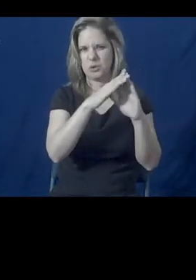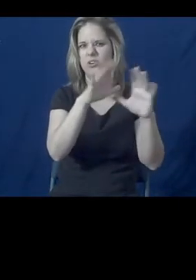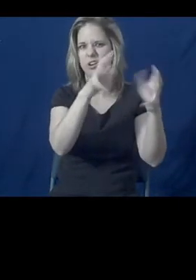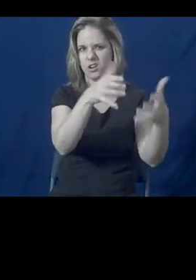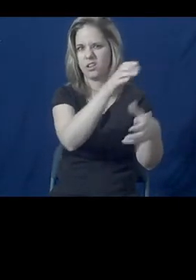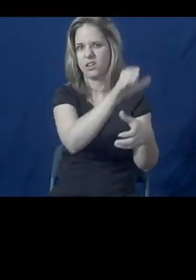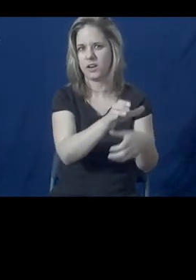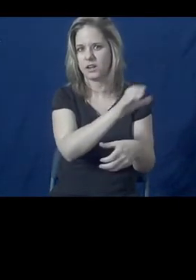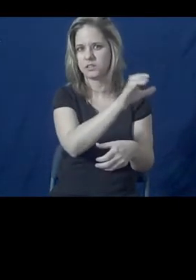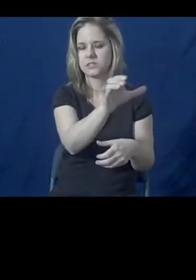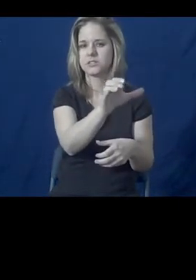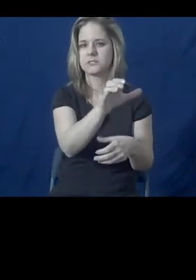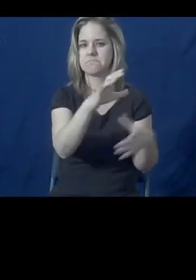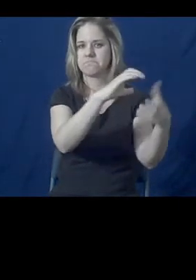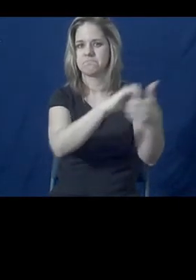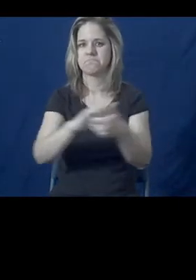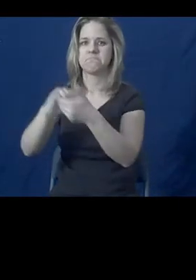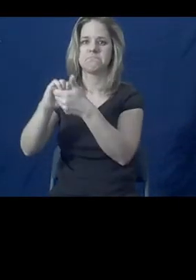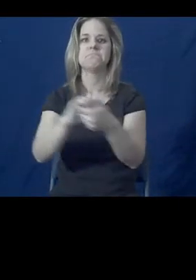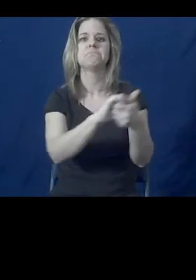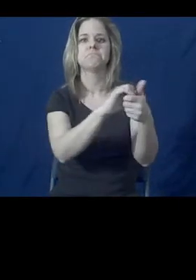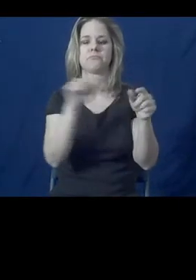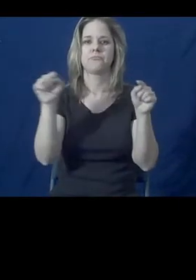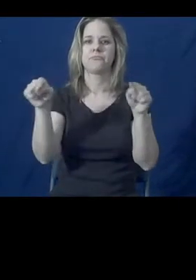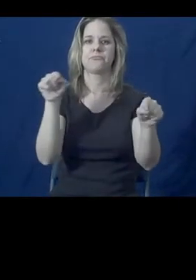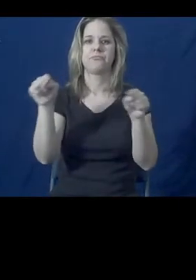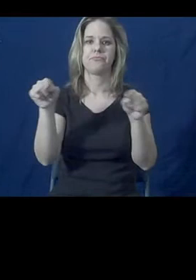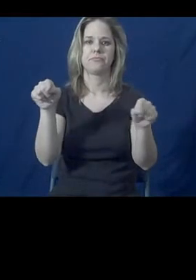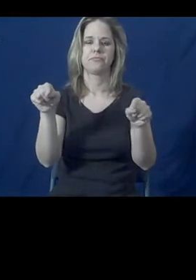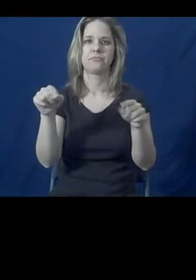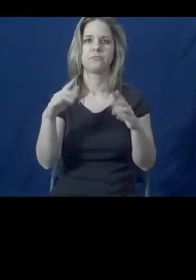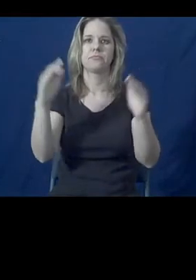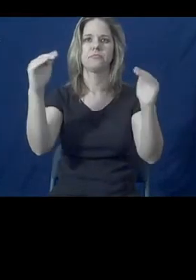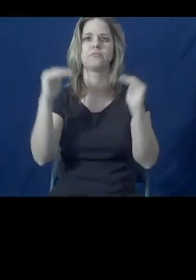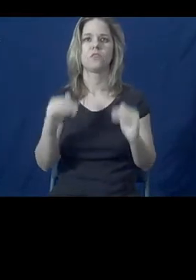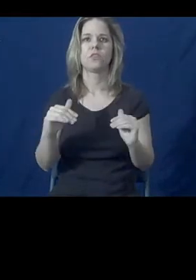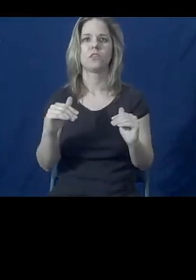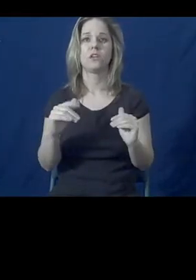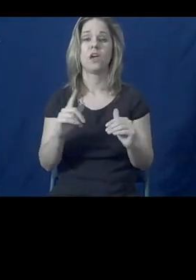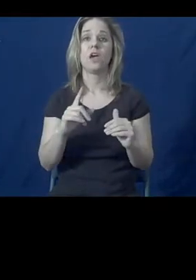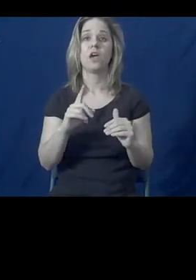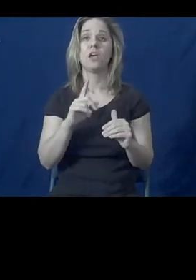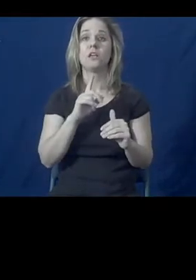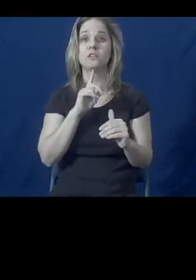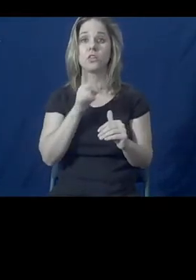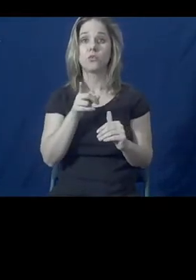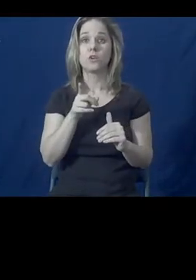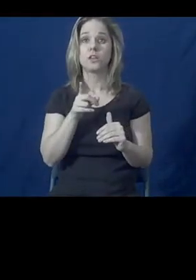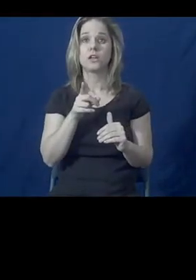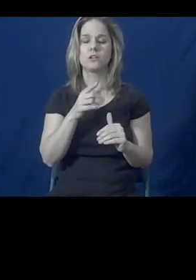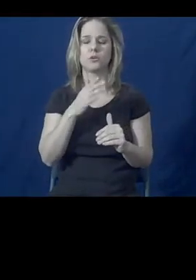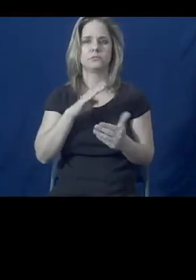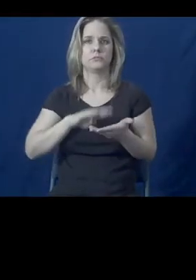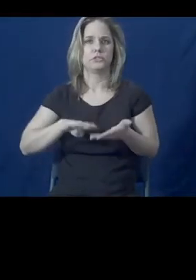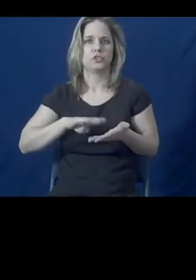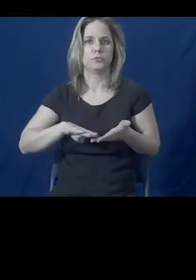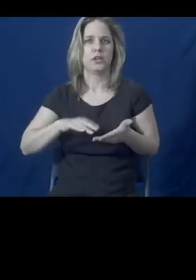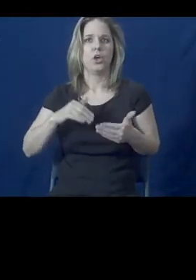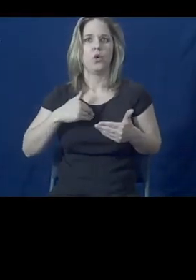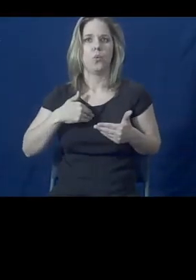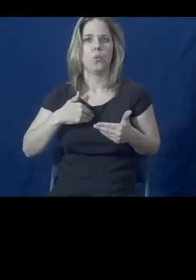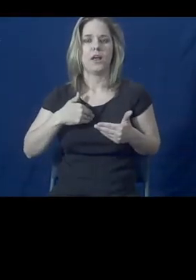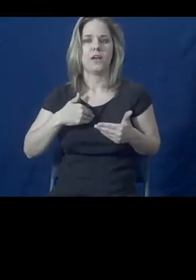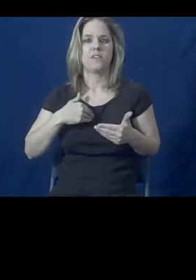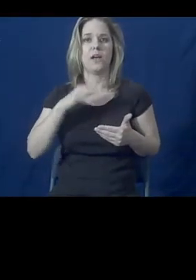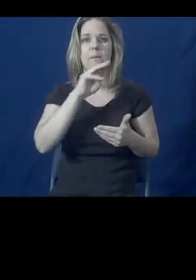Go on to 14. So there really are, pardon me, three core components to the medical